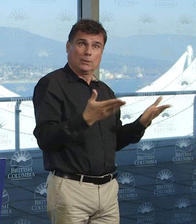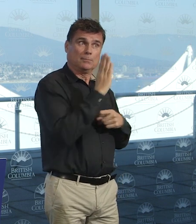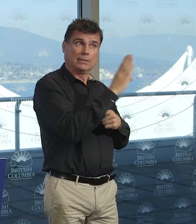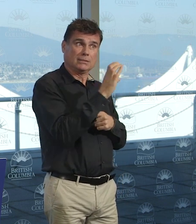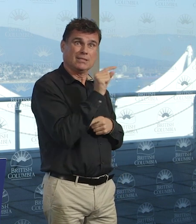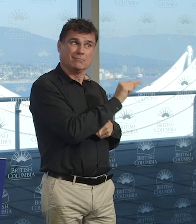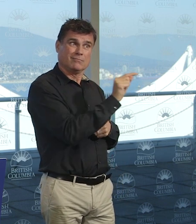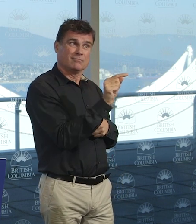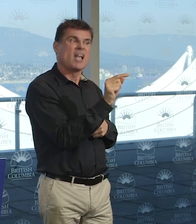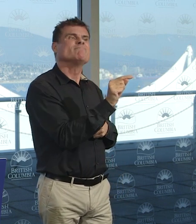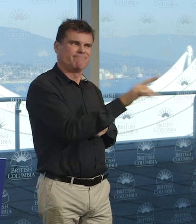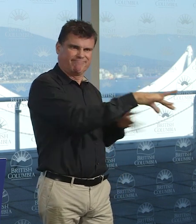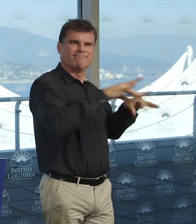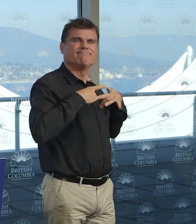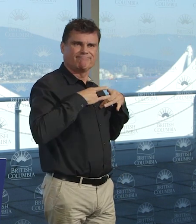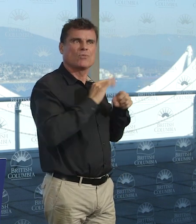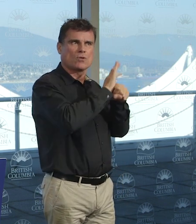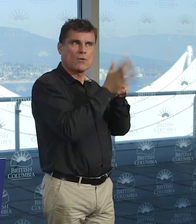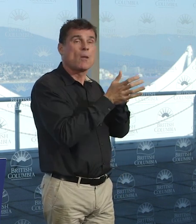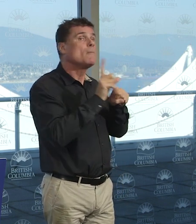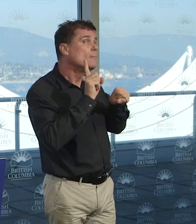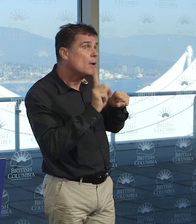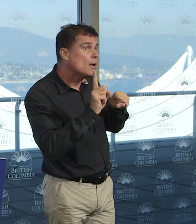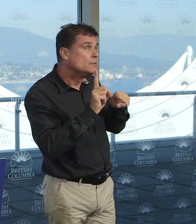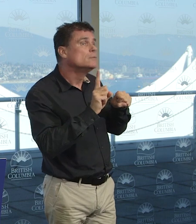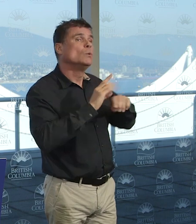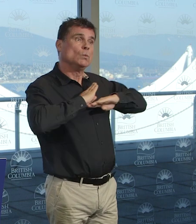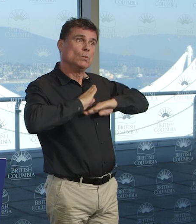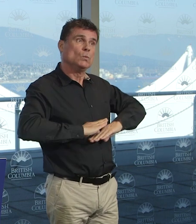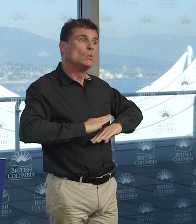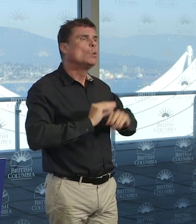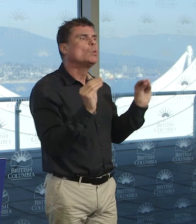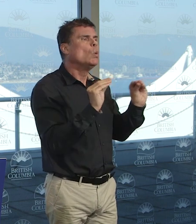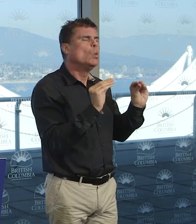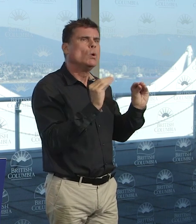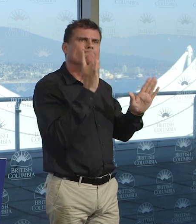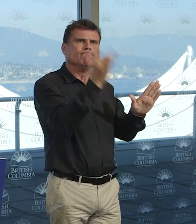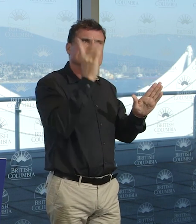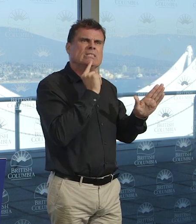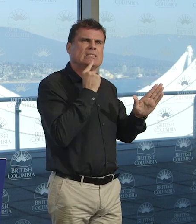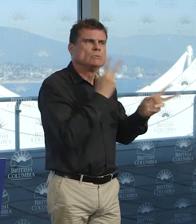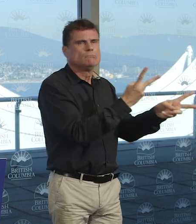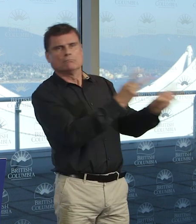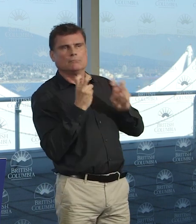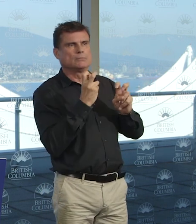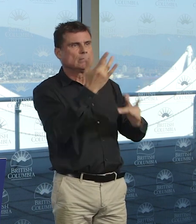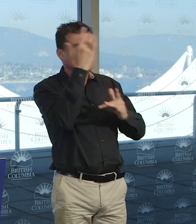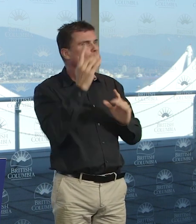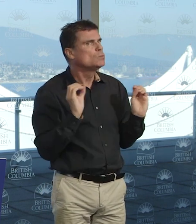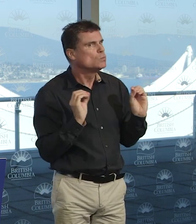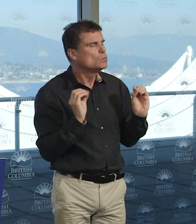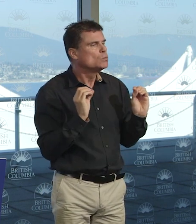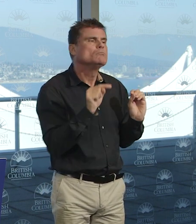happy to say that none of them have had severe illness. All of them have had very mild illness and there have been some very short